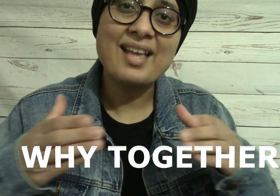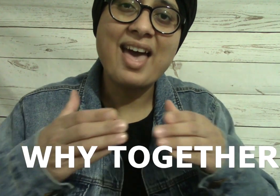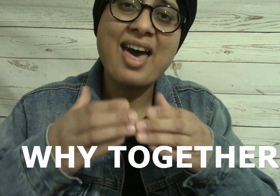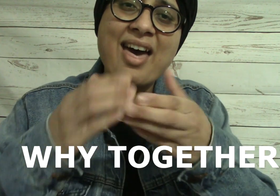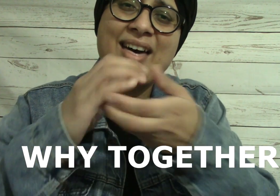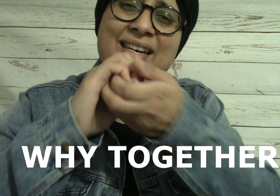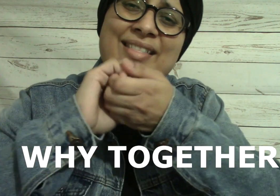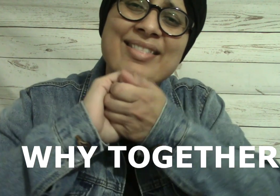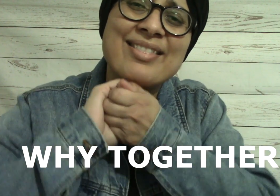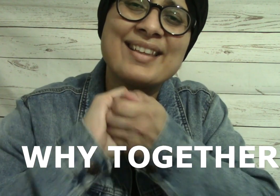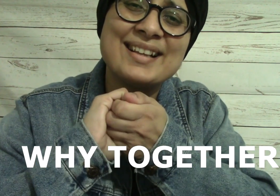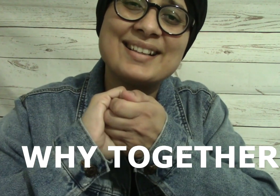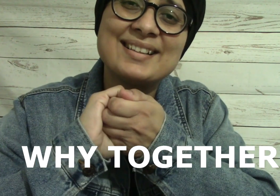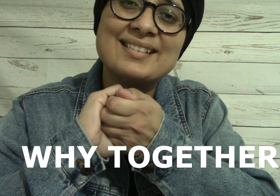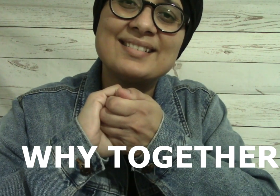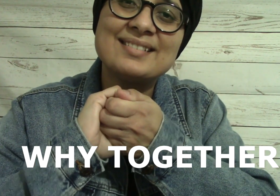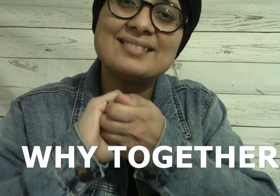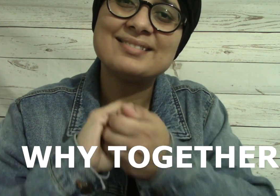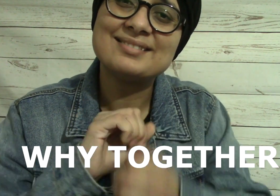Thank Together.